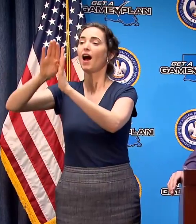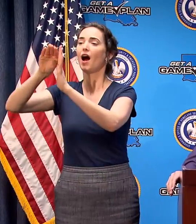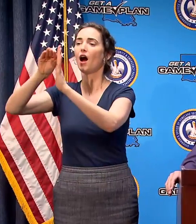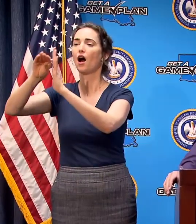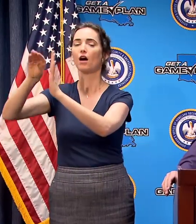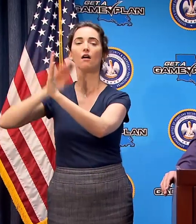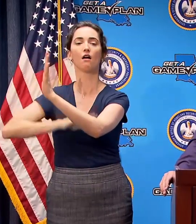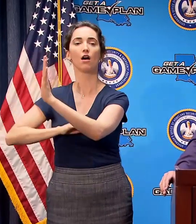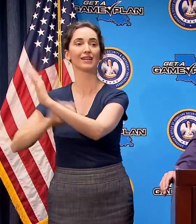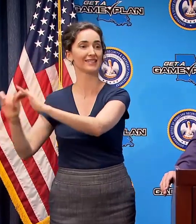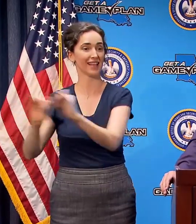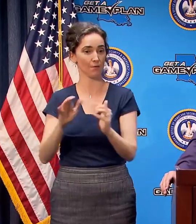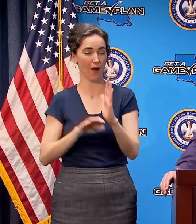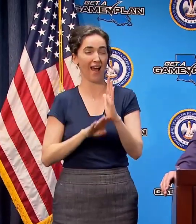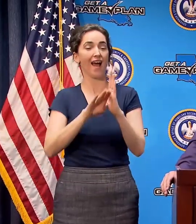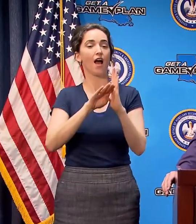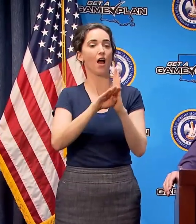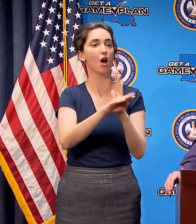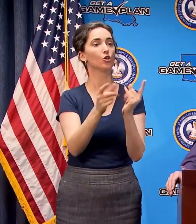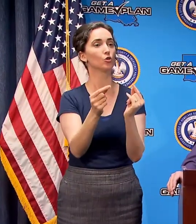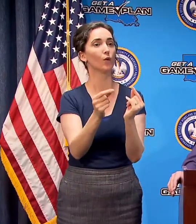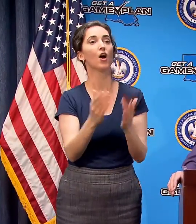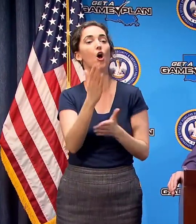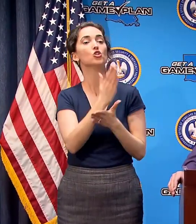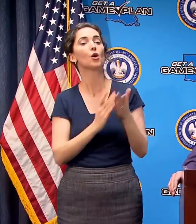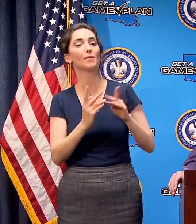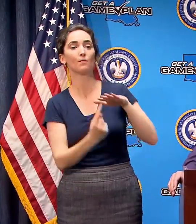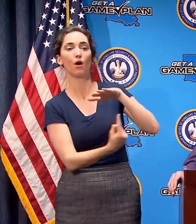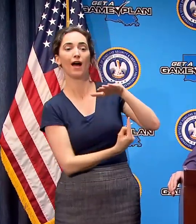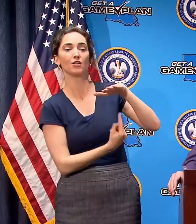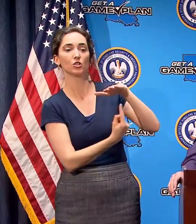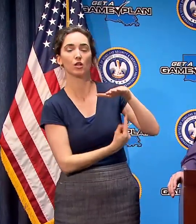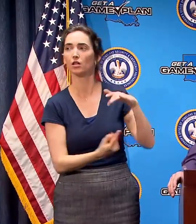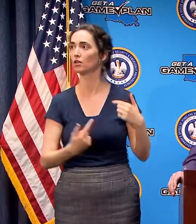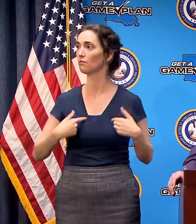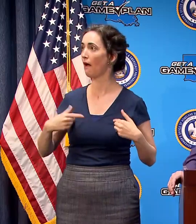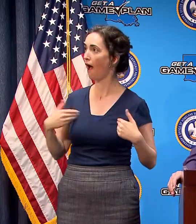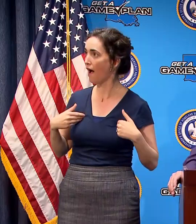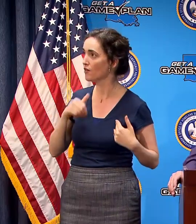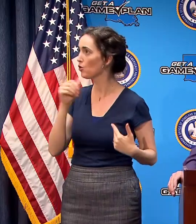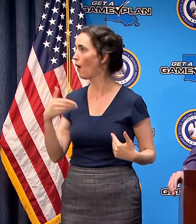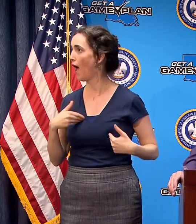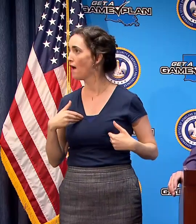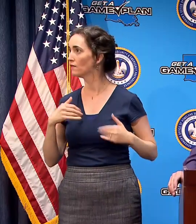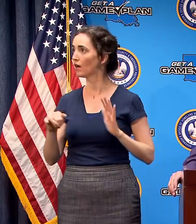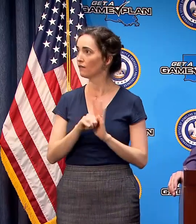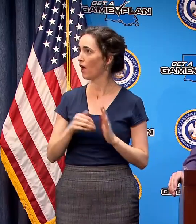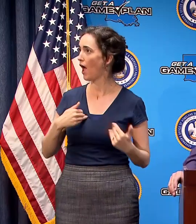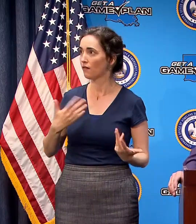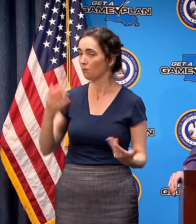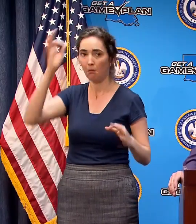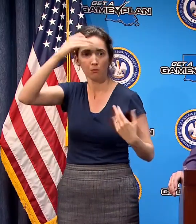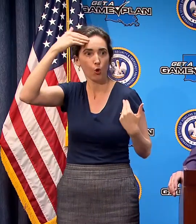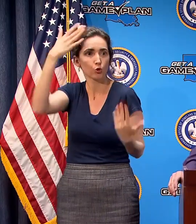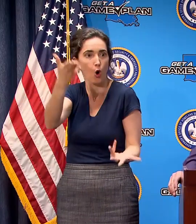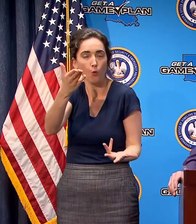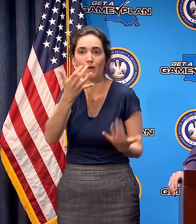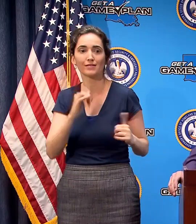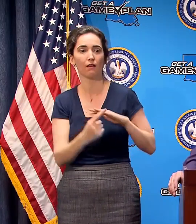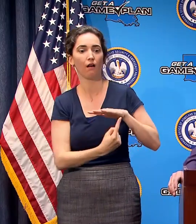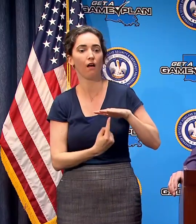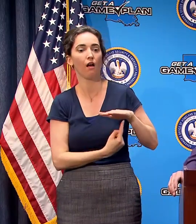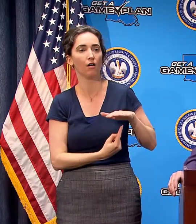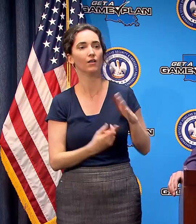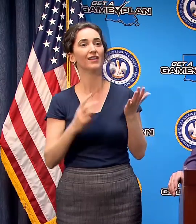have people who are isolating who don't know whether they're positive or not and so our